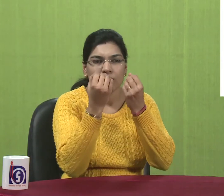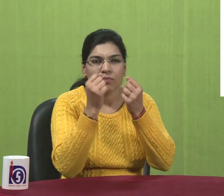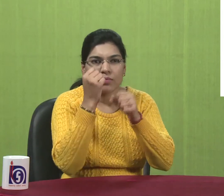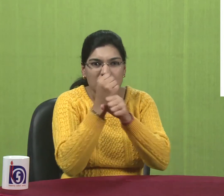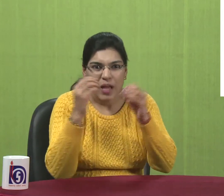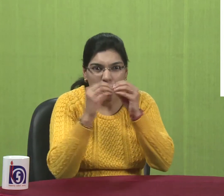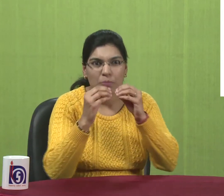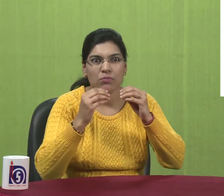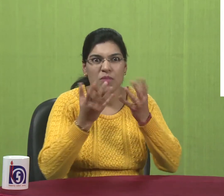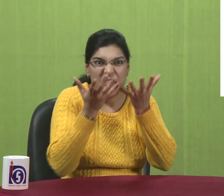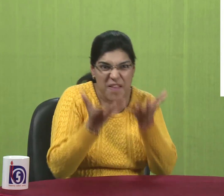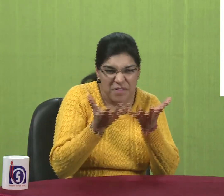work we have done till now.